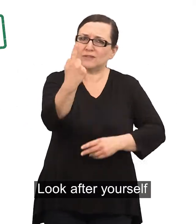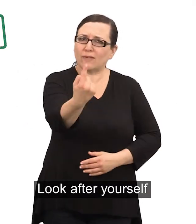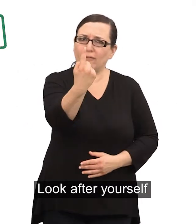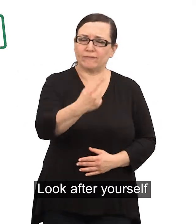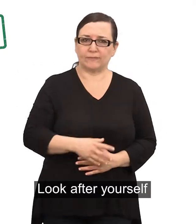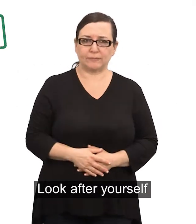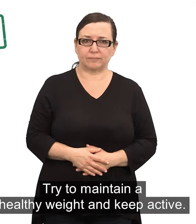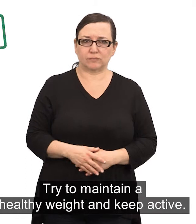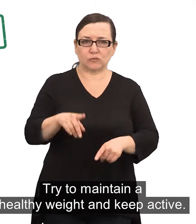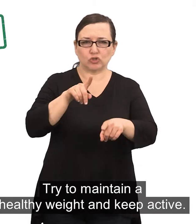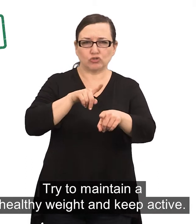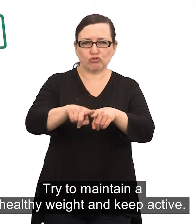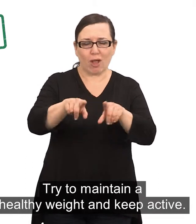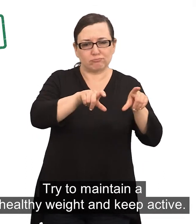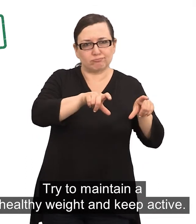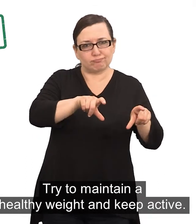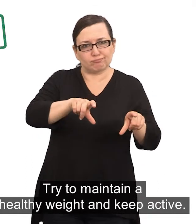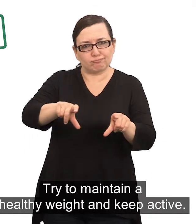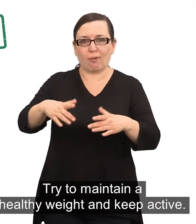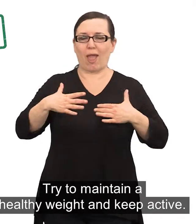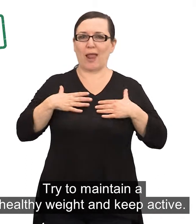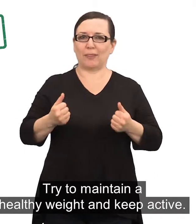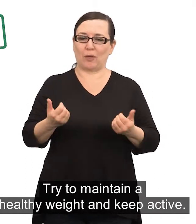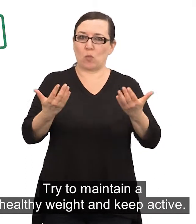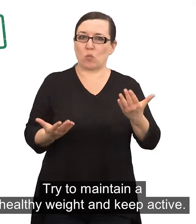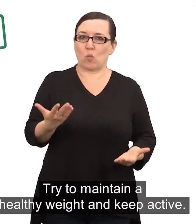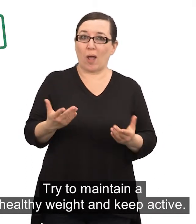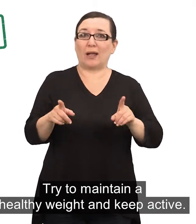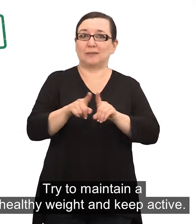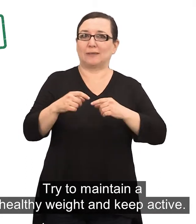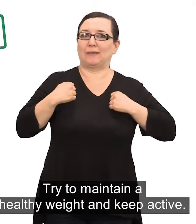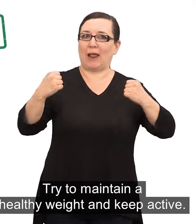Look after yourself. Try to maintain a healthy weight and keep active.